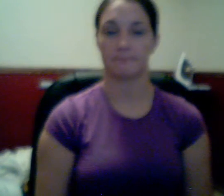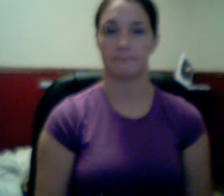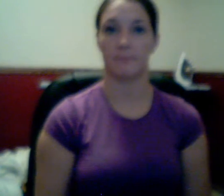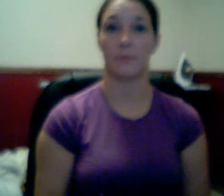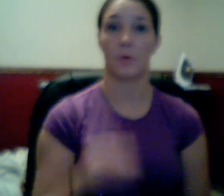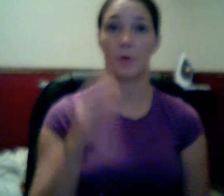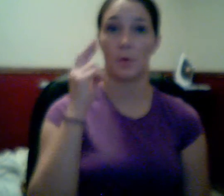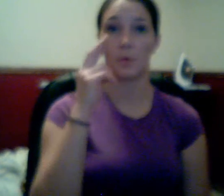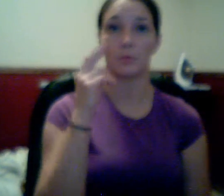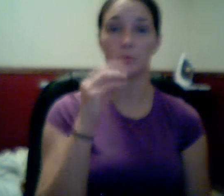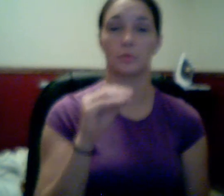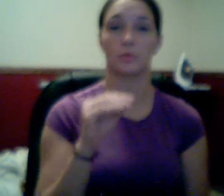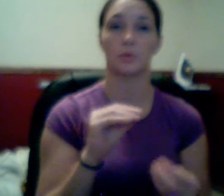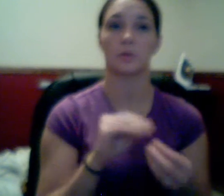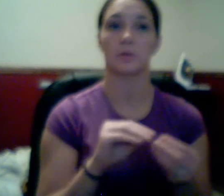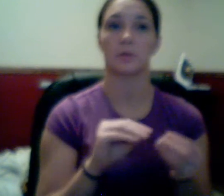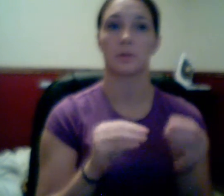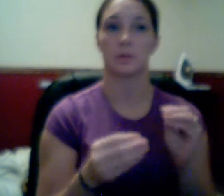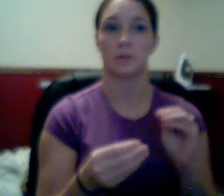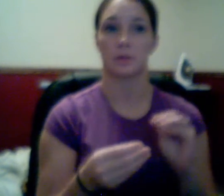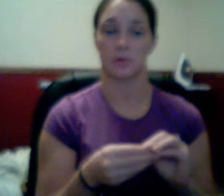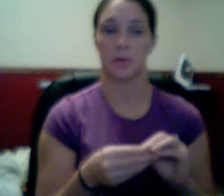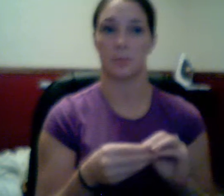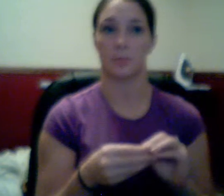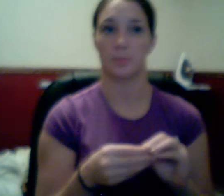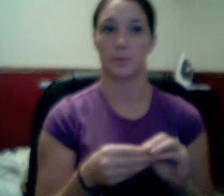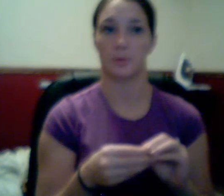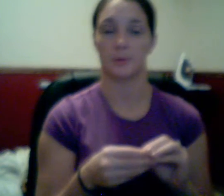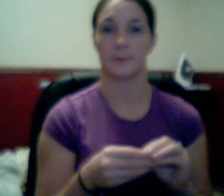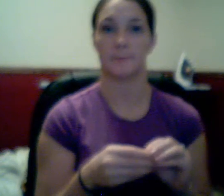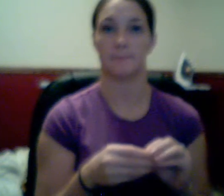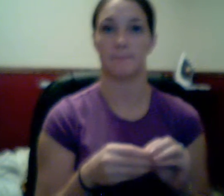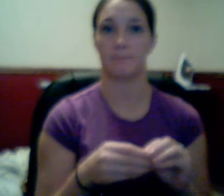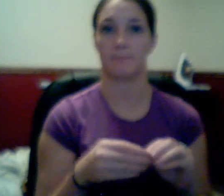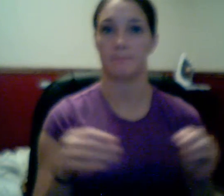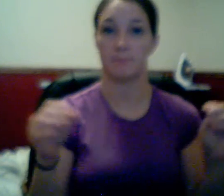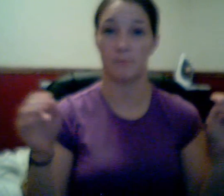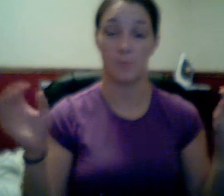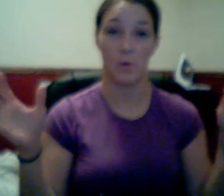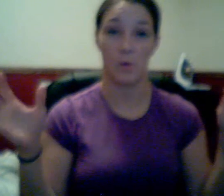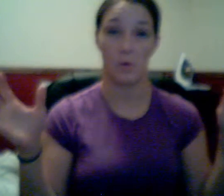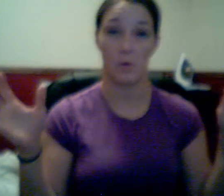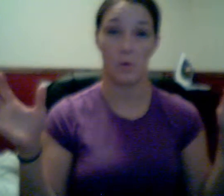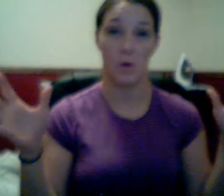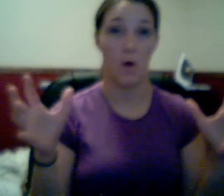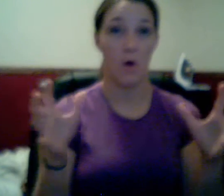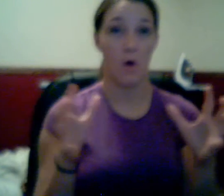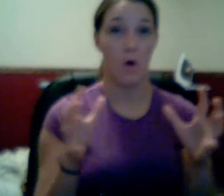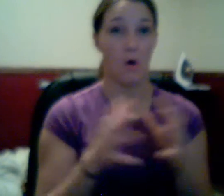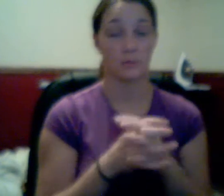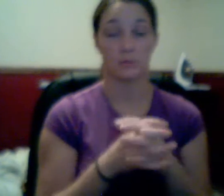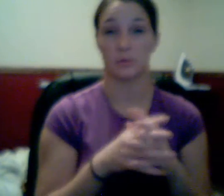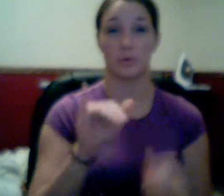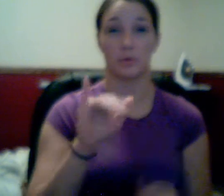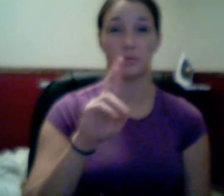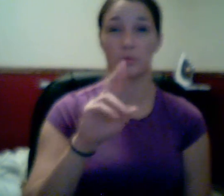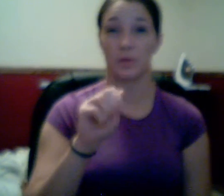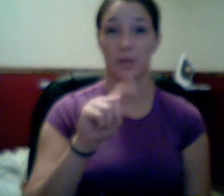number. Real numbers are really just a combination of all the rational numbers and all the